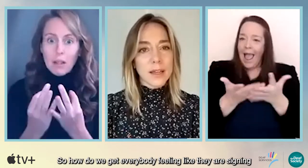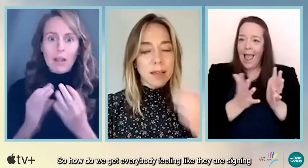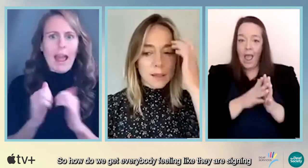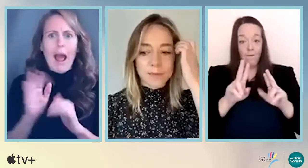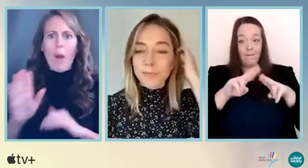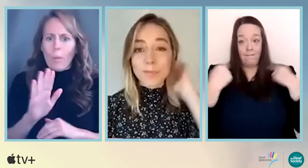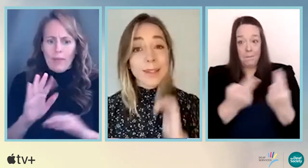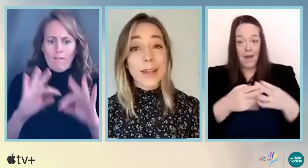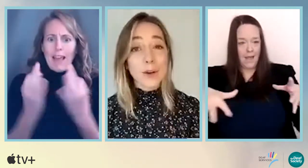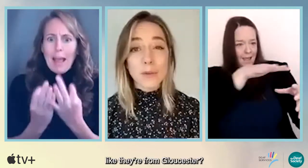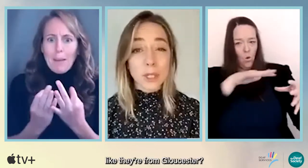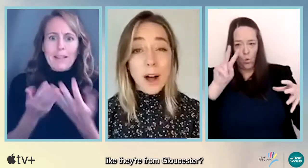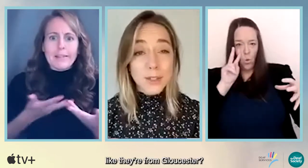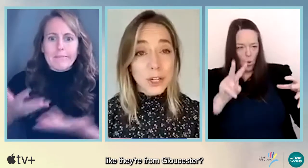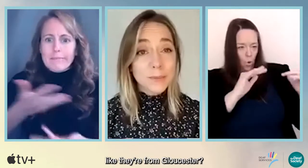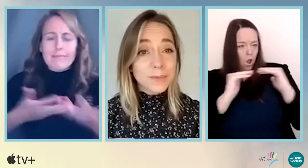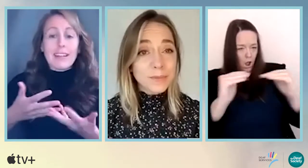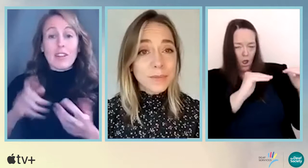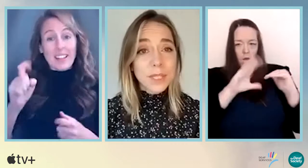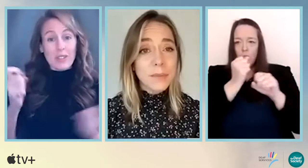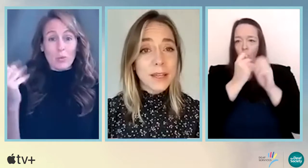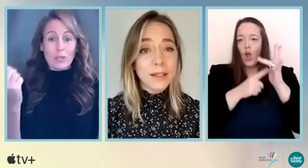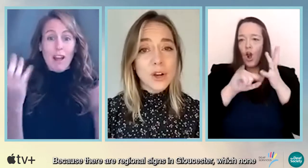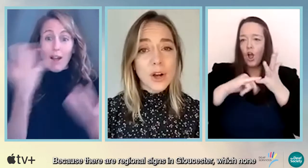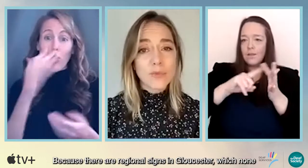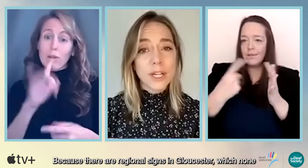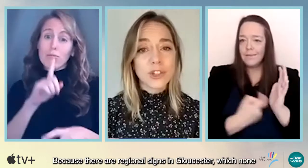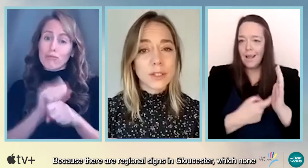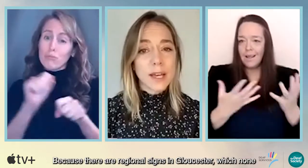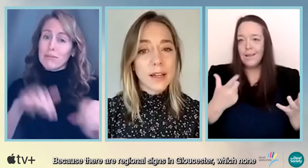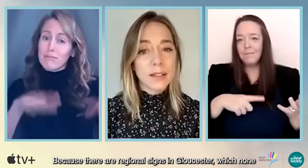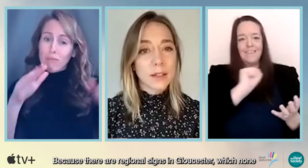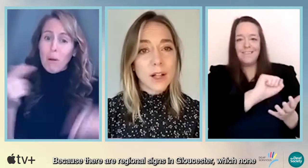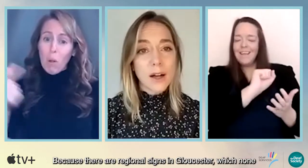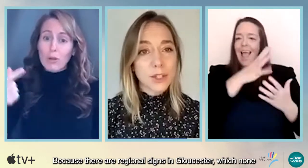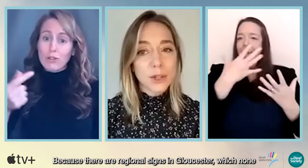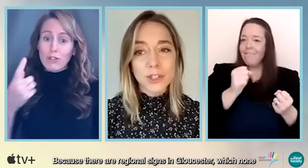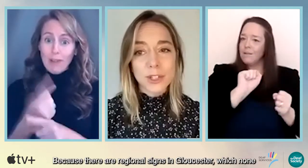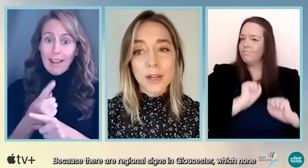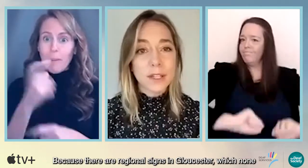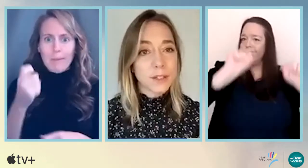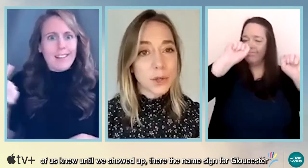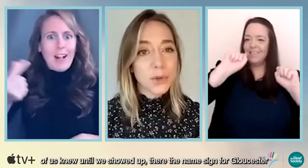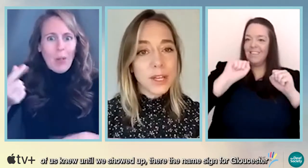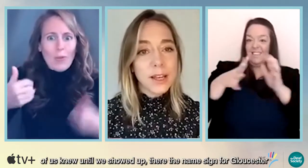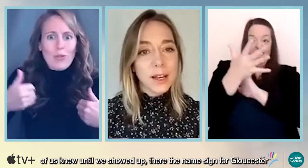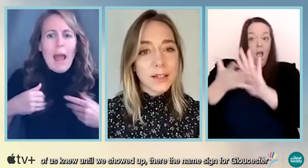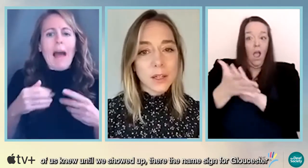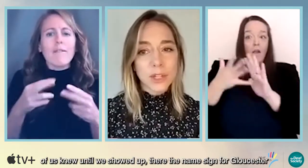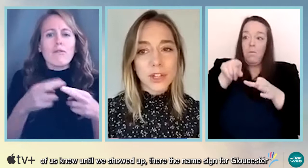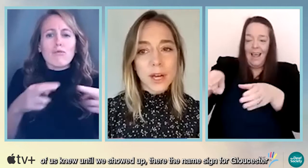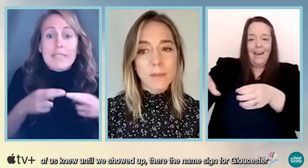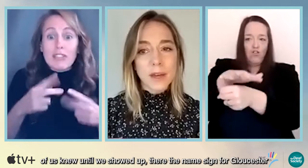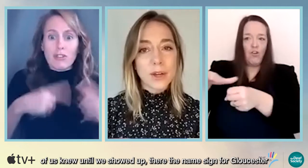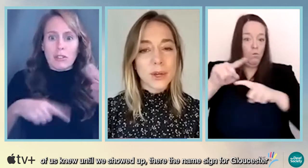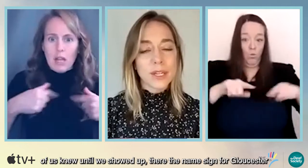are signing, like they're from Gloucester, because there are regional signs in Gloucester, which none of us knew until